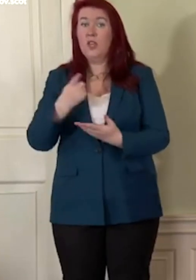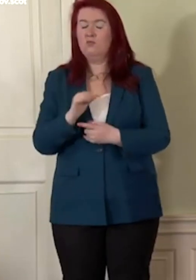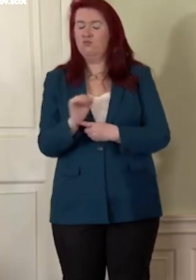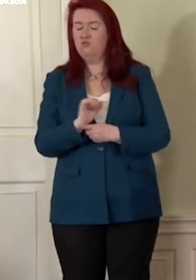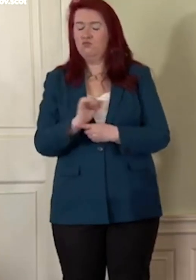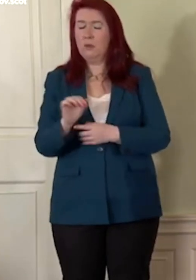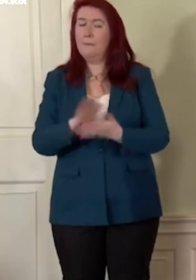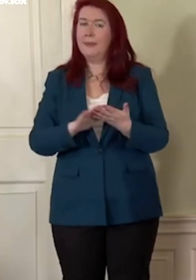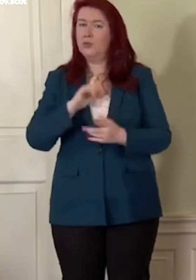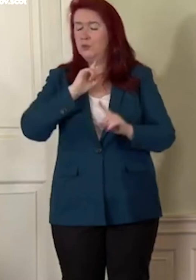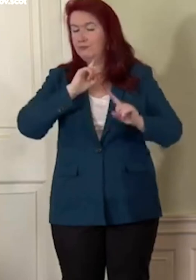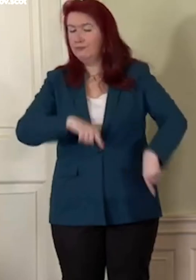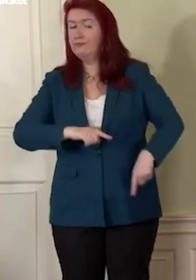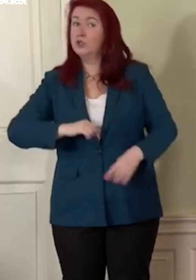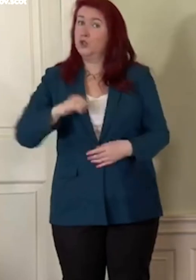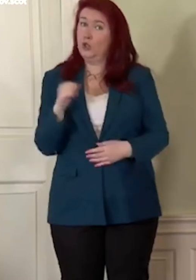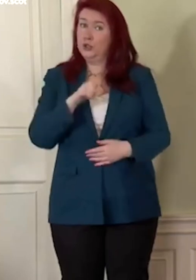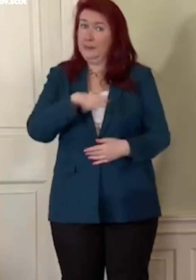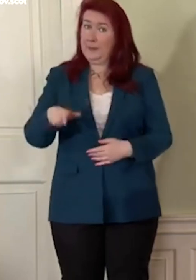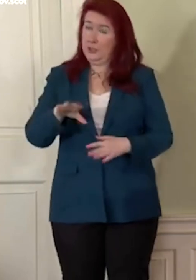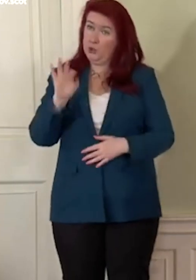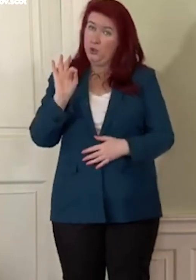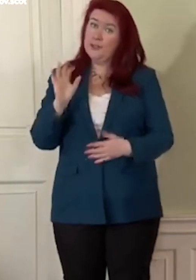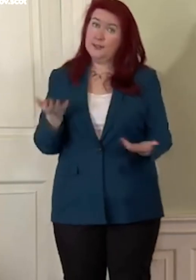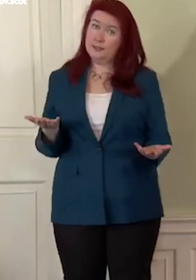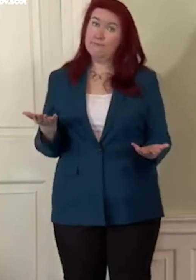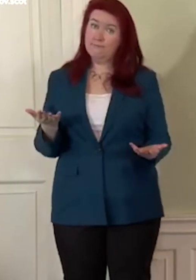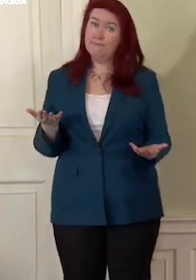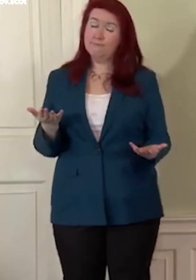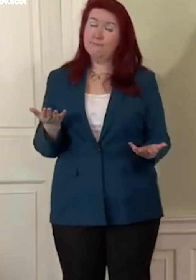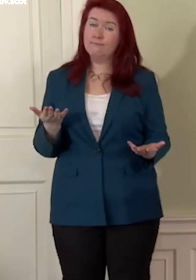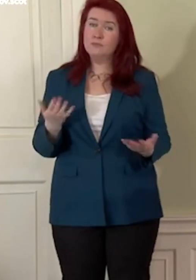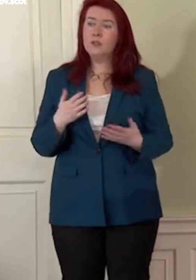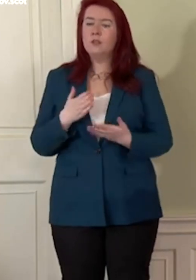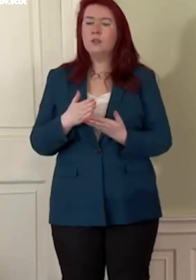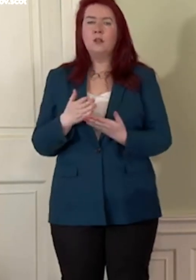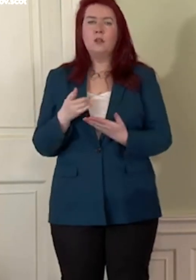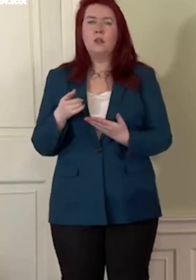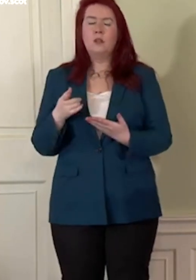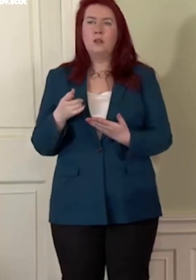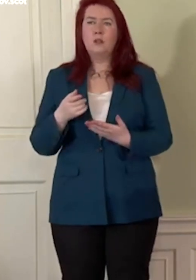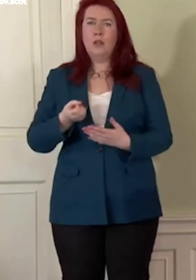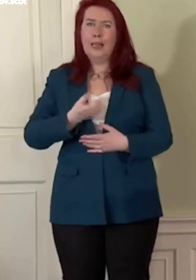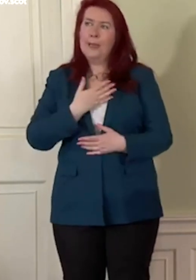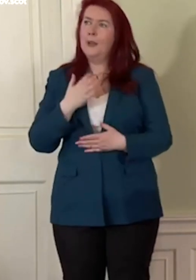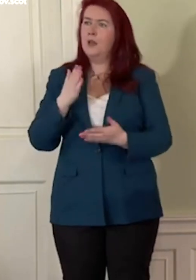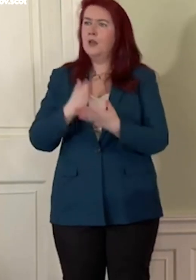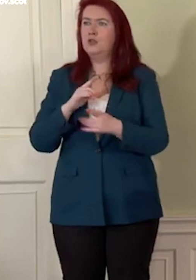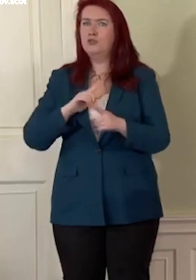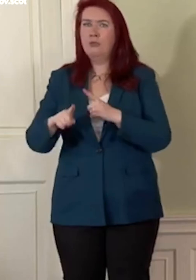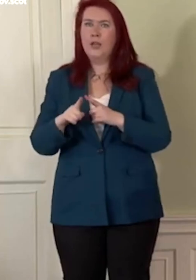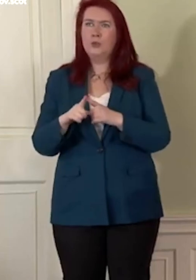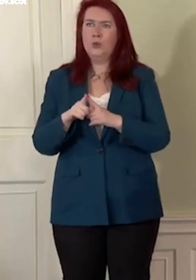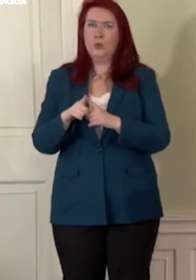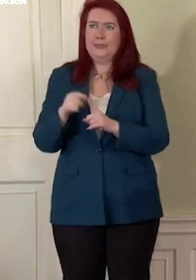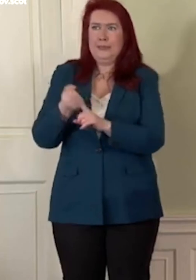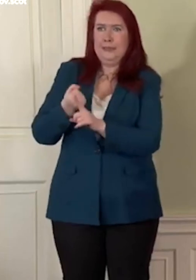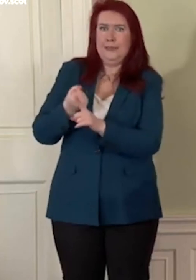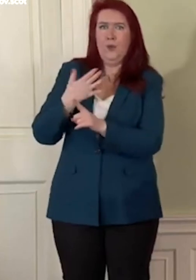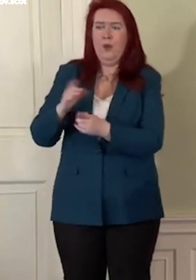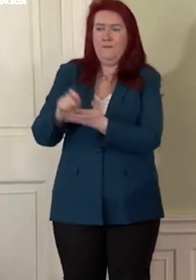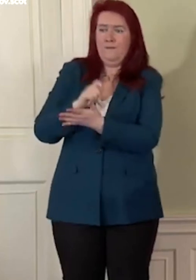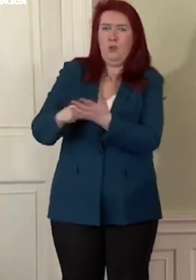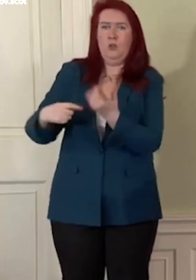Scotland's democratic choices. They're effectively in the pursuit of votes from the Tories in England, they're